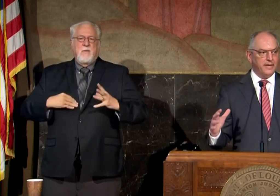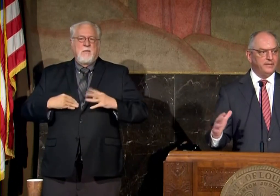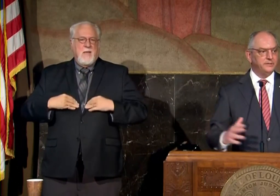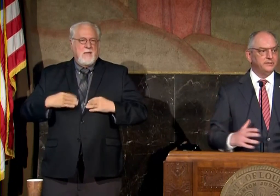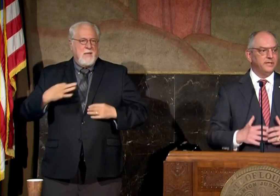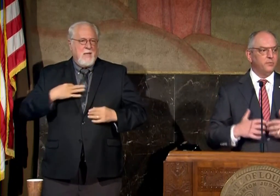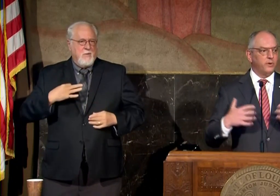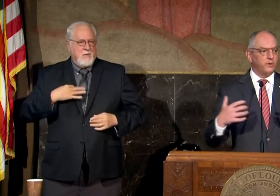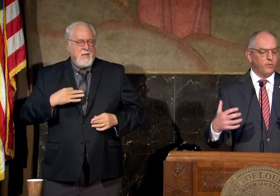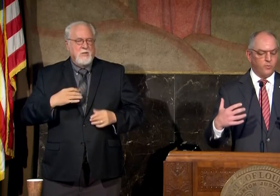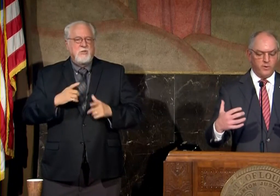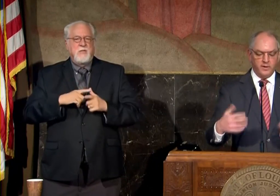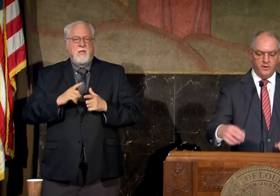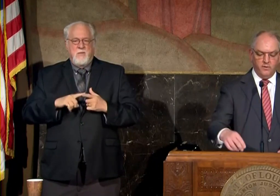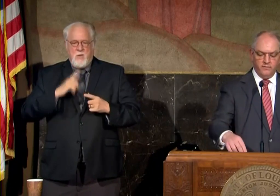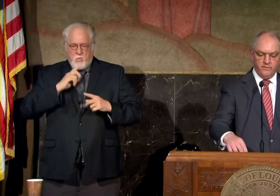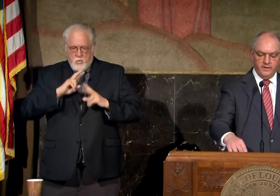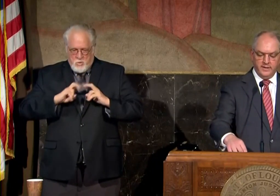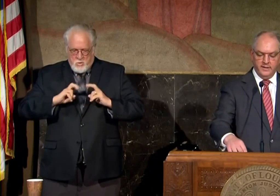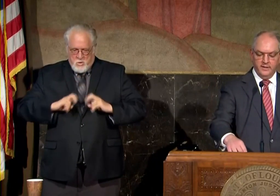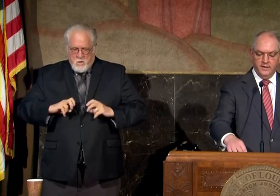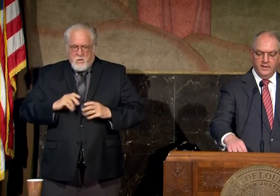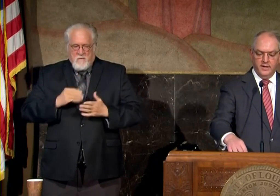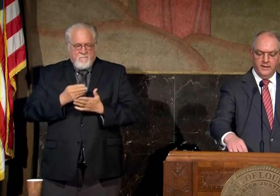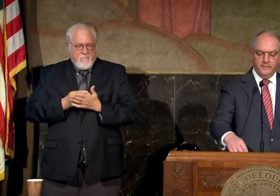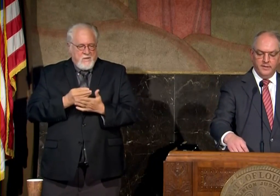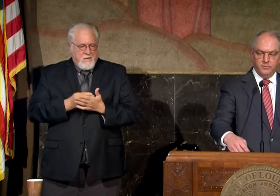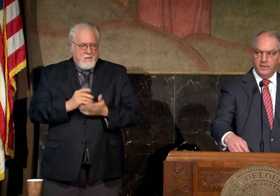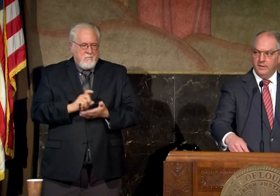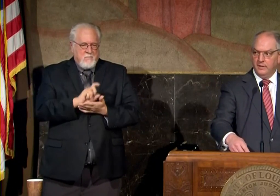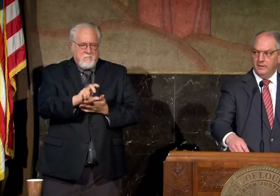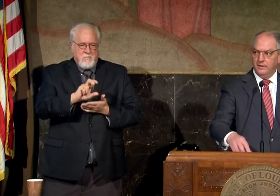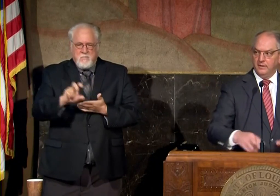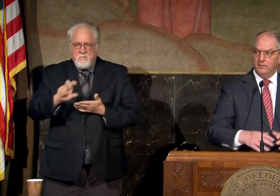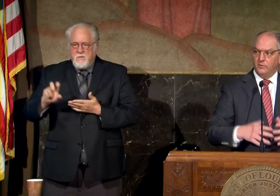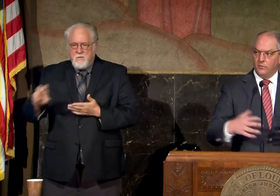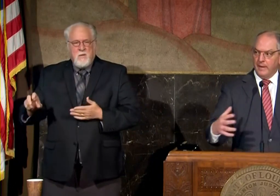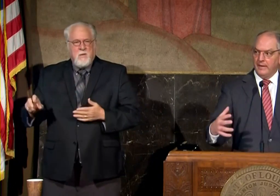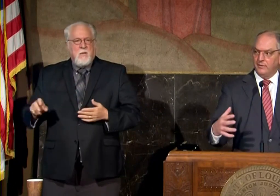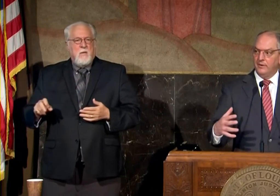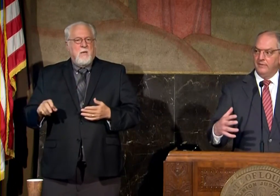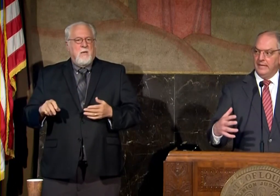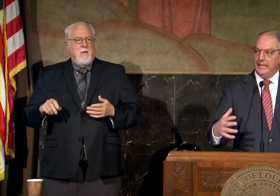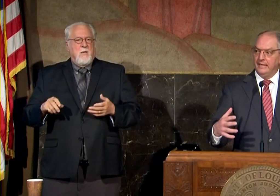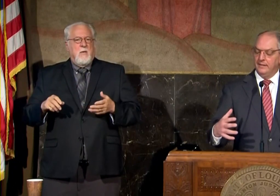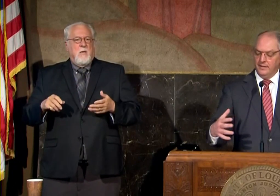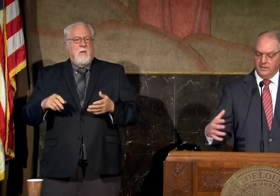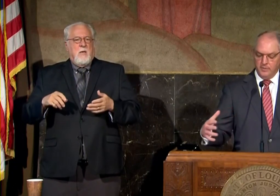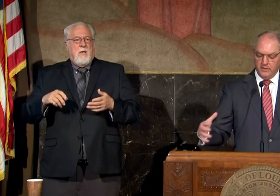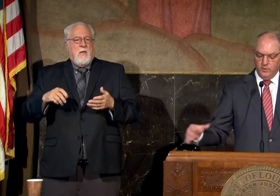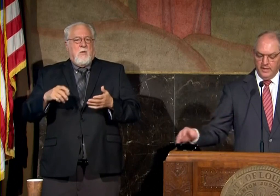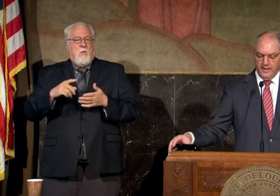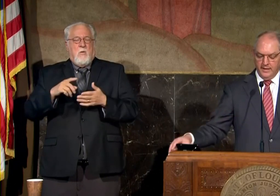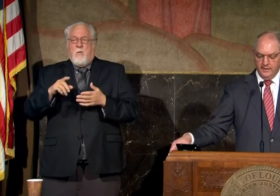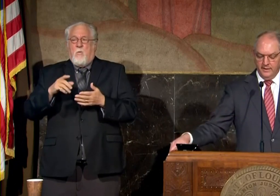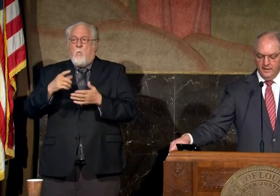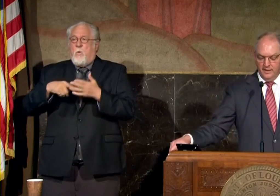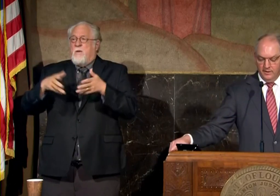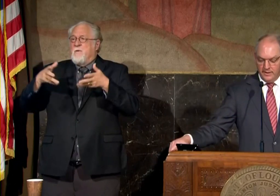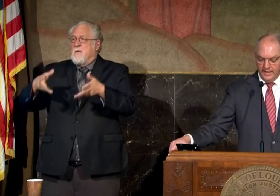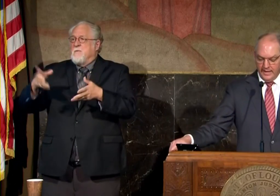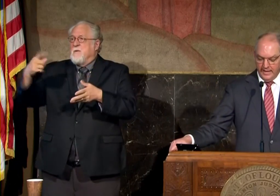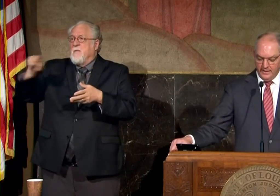applications and then we're working on funding uh as the remainder of the need as best we can